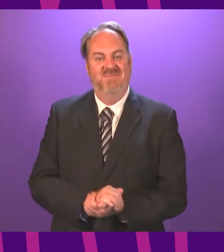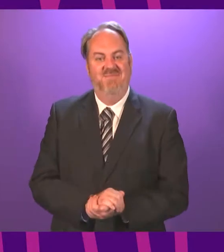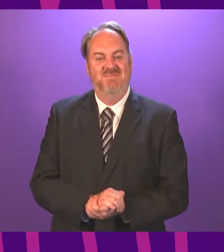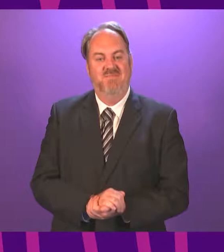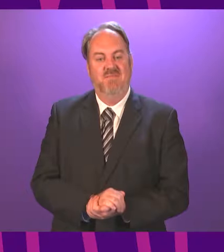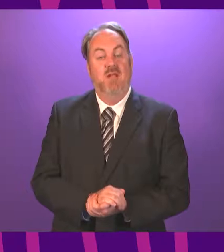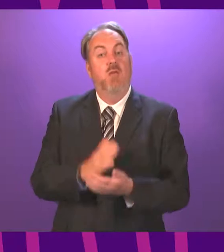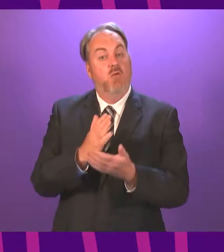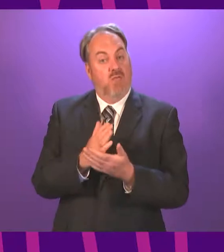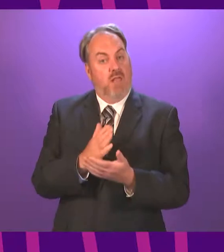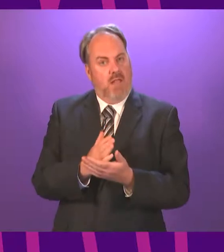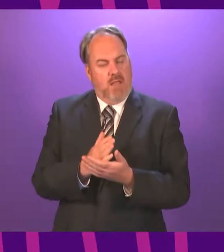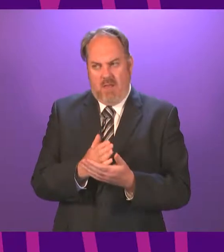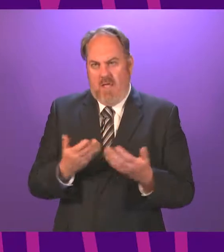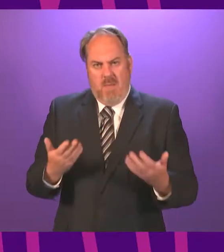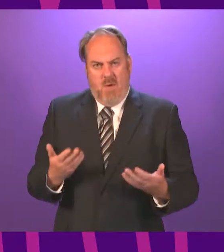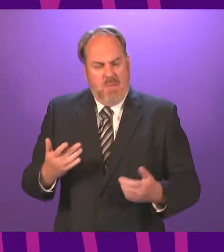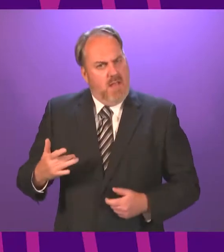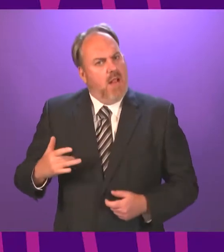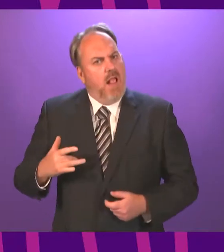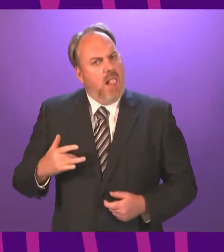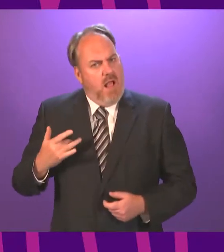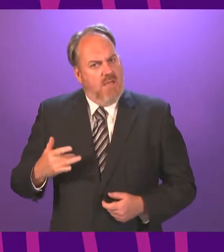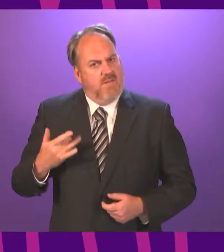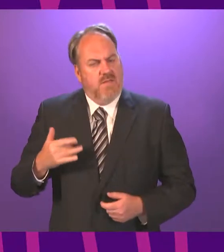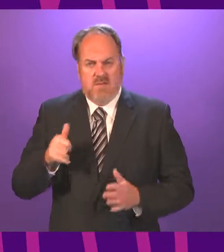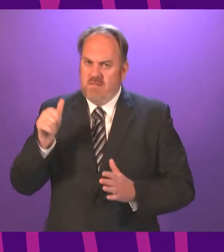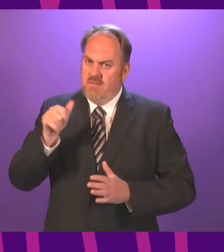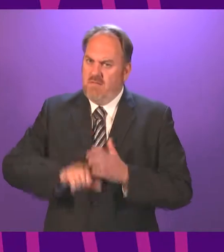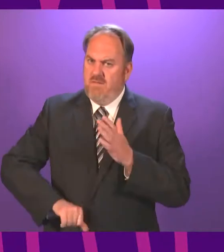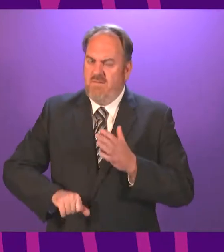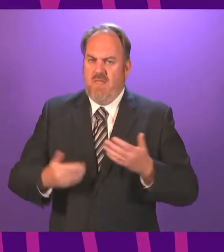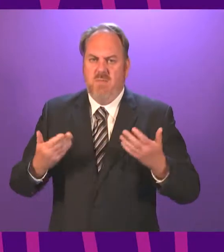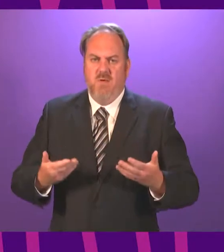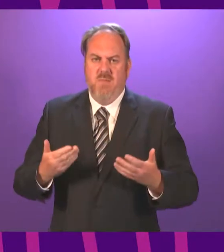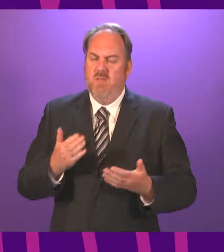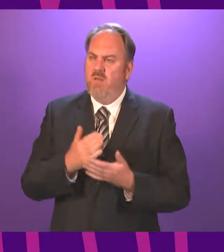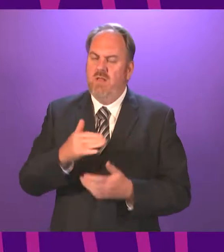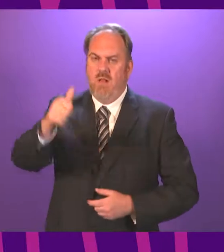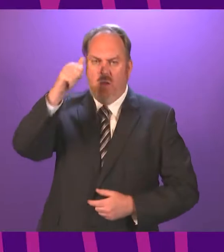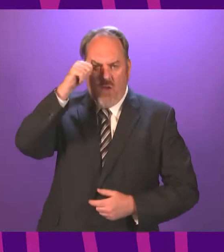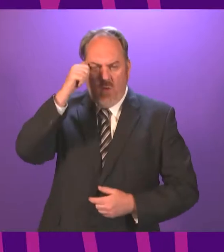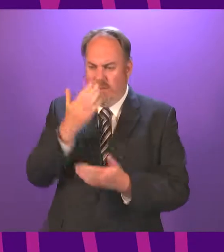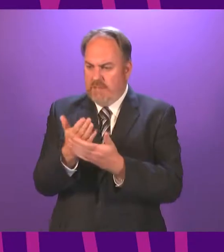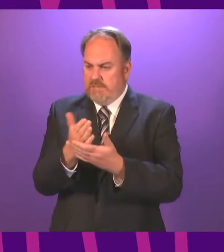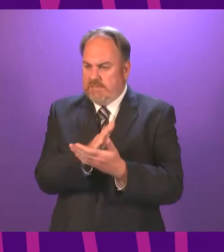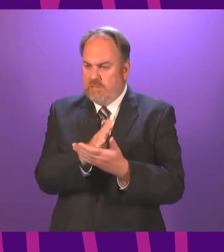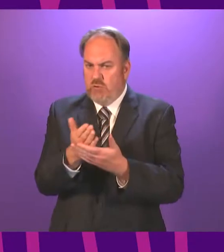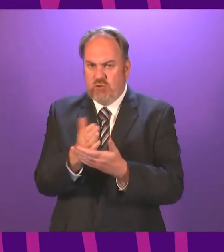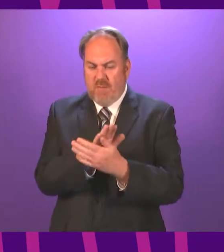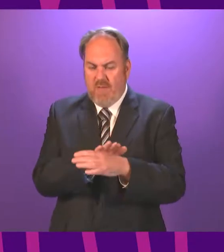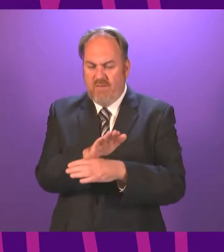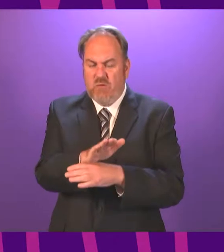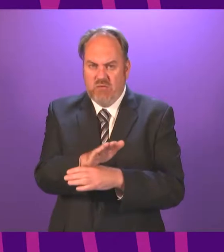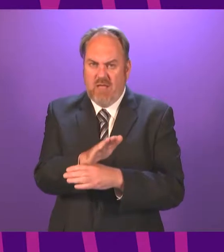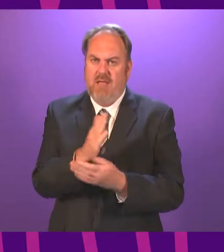There is a lot about life at the moment that is wearying. It is exhausting living with uncertainty, and we have had